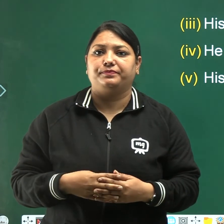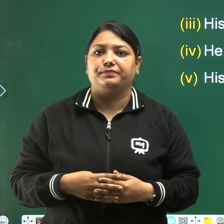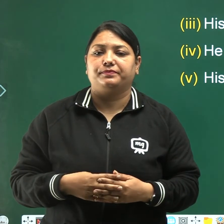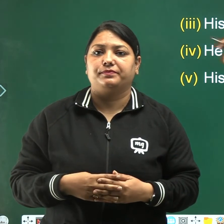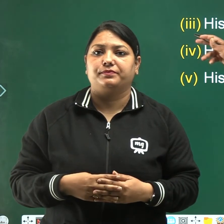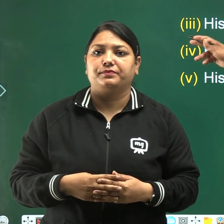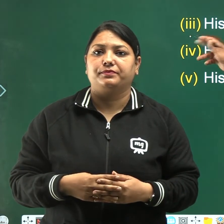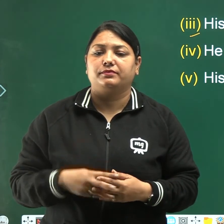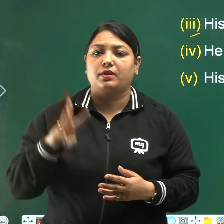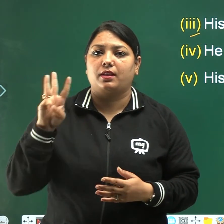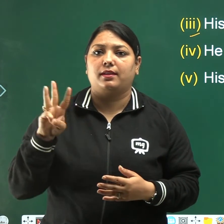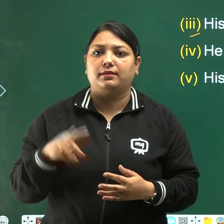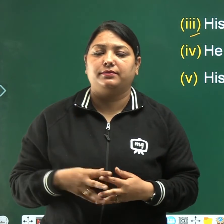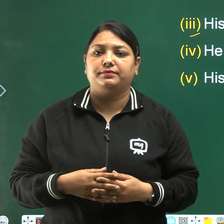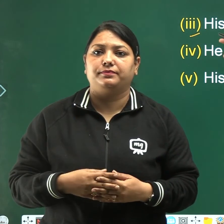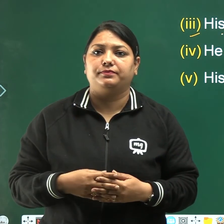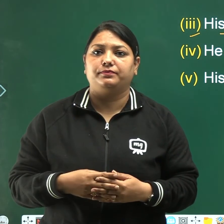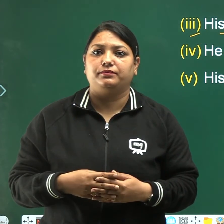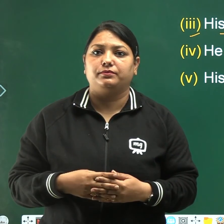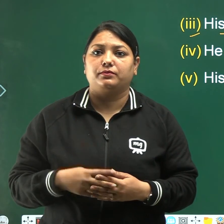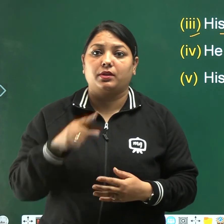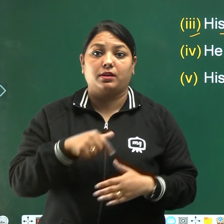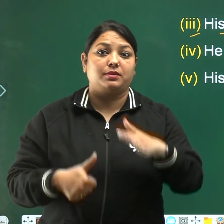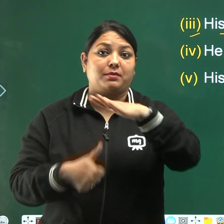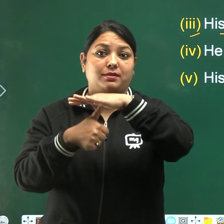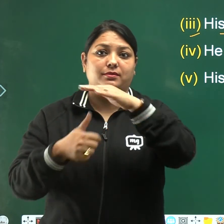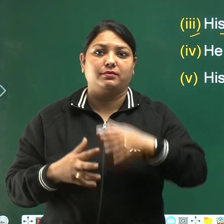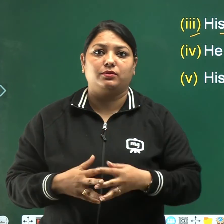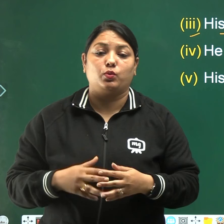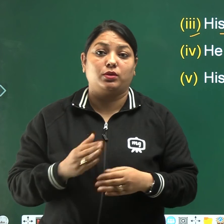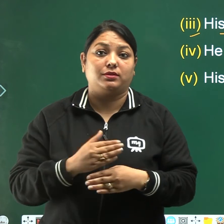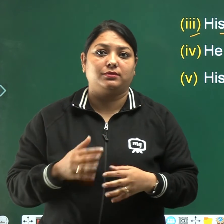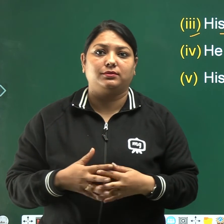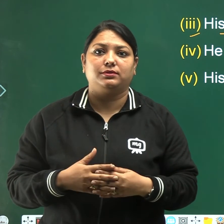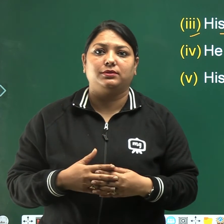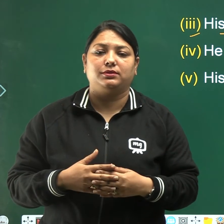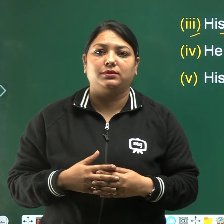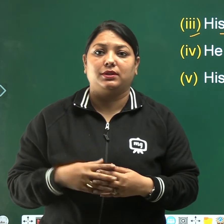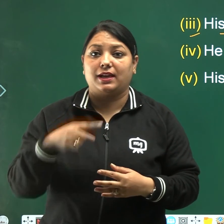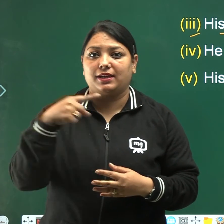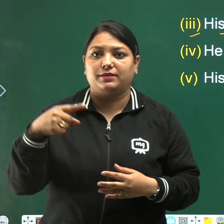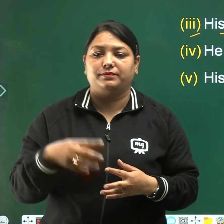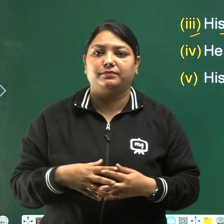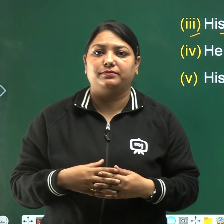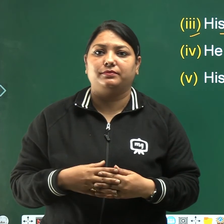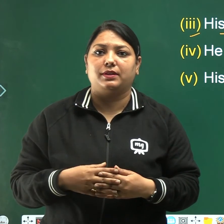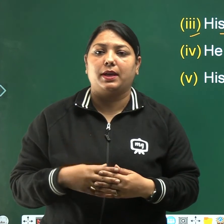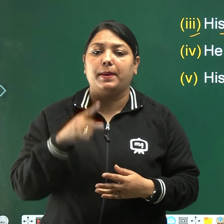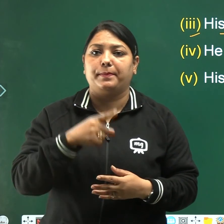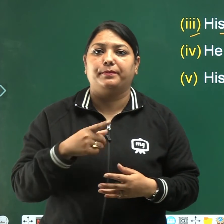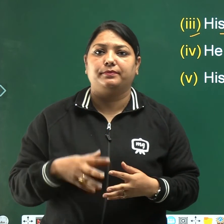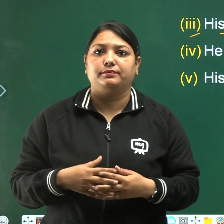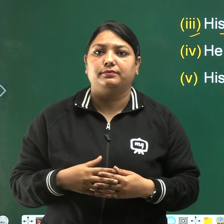third, his master would dash him,